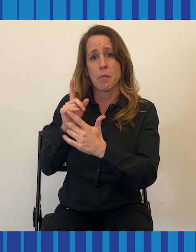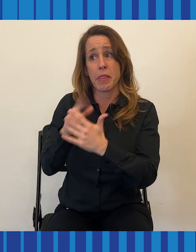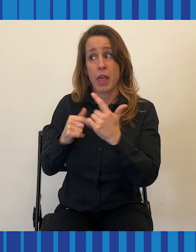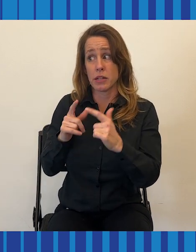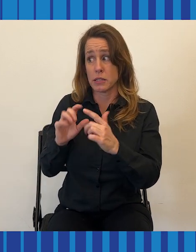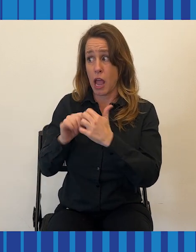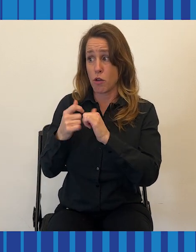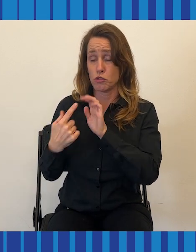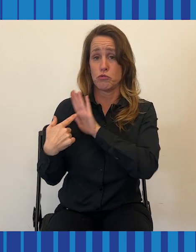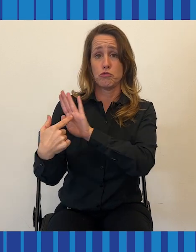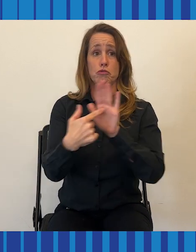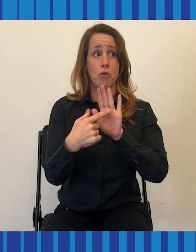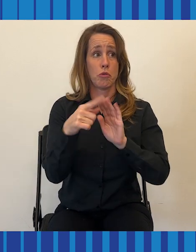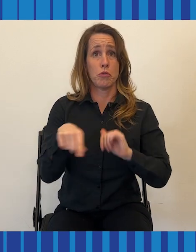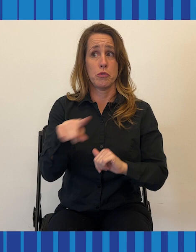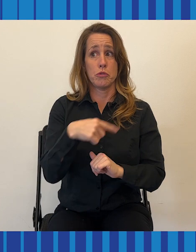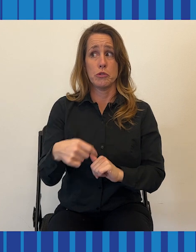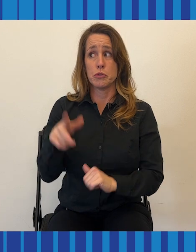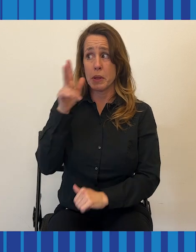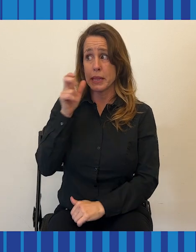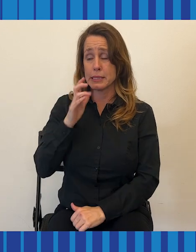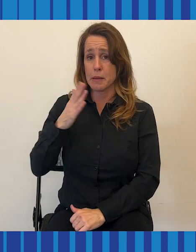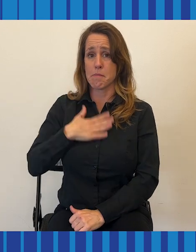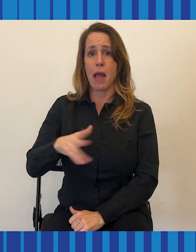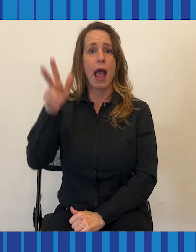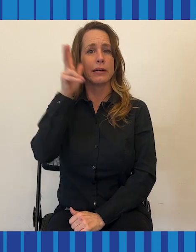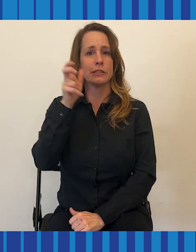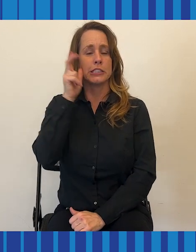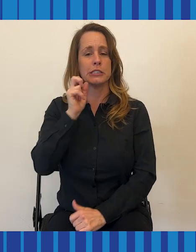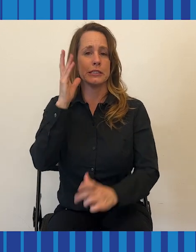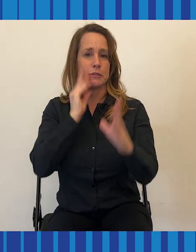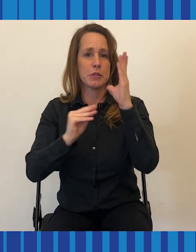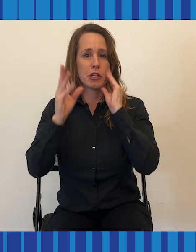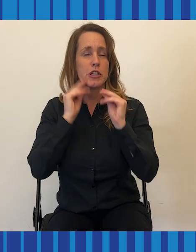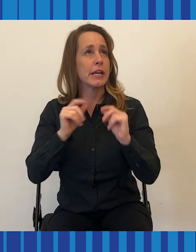But that's just a part of creating my whole hearing experience.